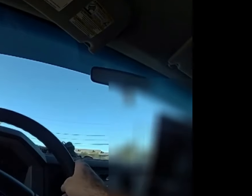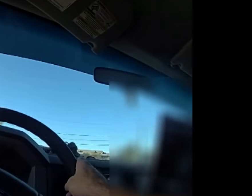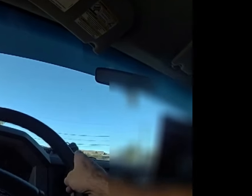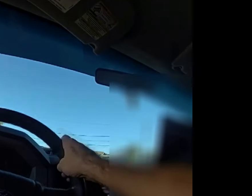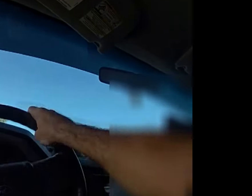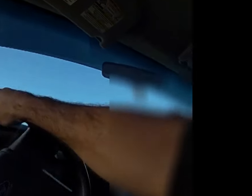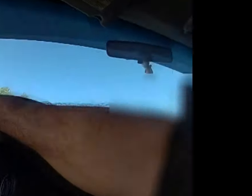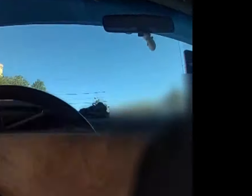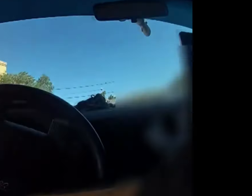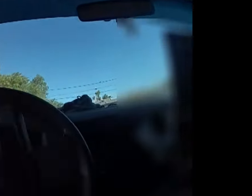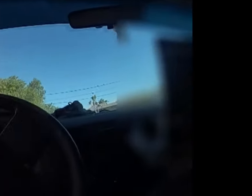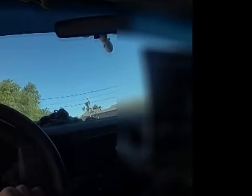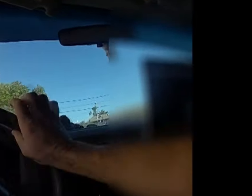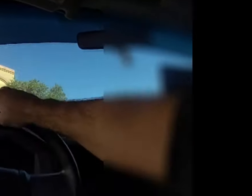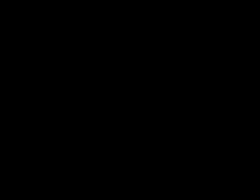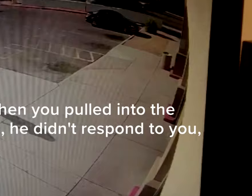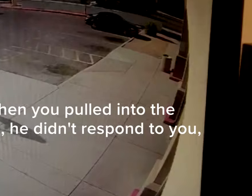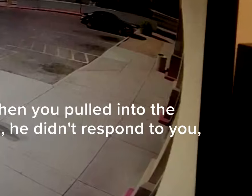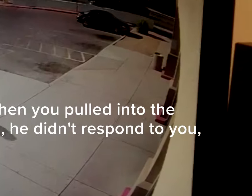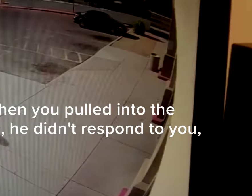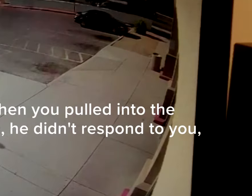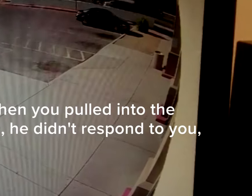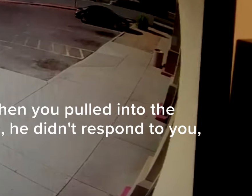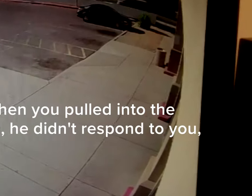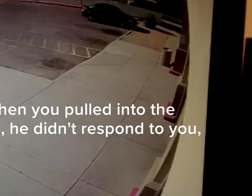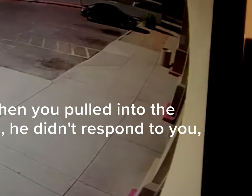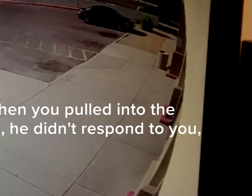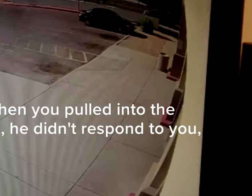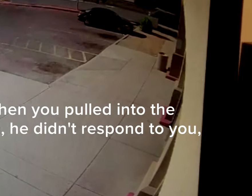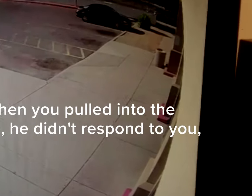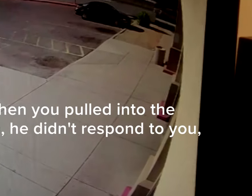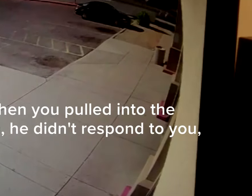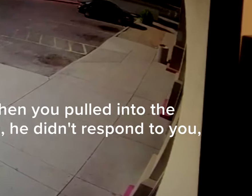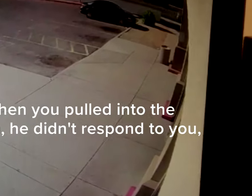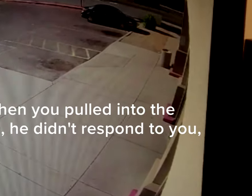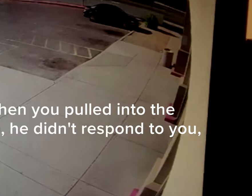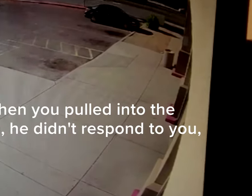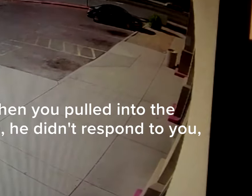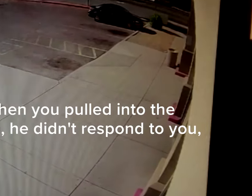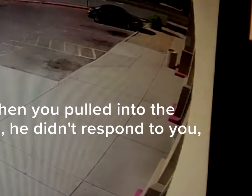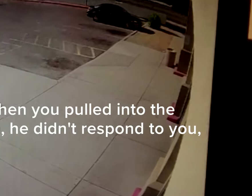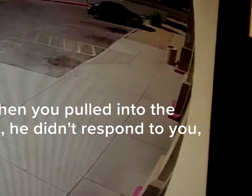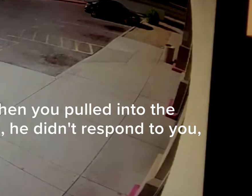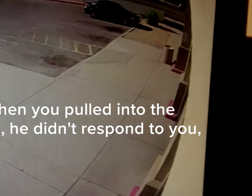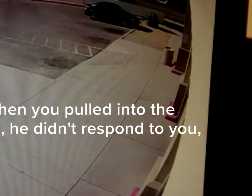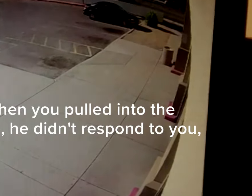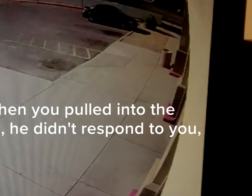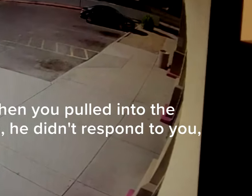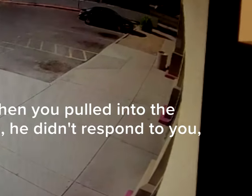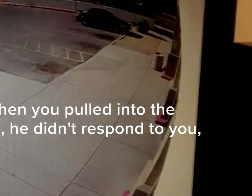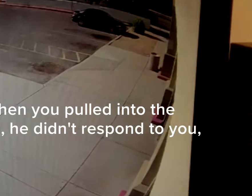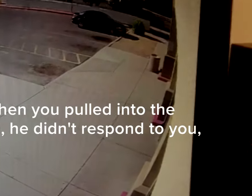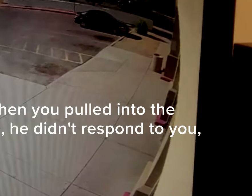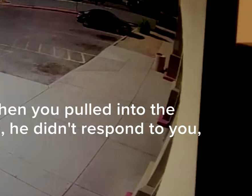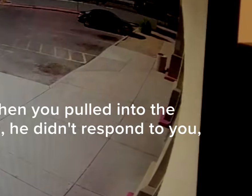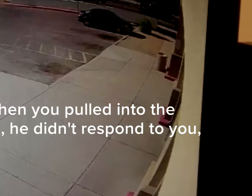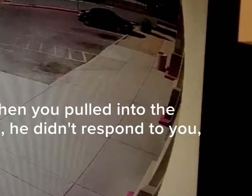was the first to get to McAlpin. We already established that when you pulled into the parking lot and yelled at Tyrone, he didn't respond to you,